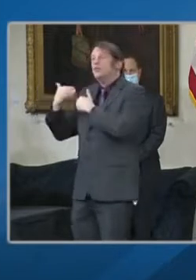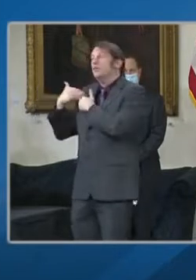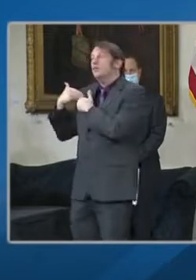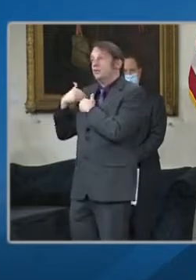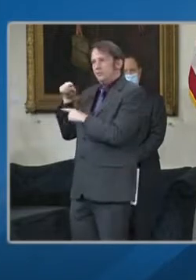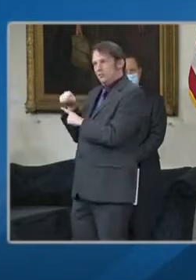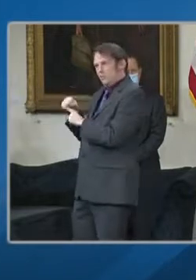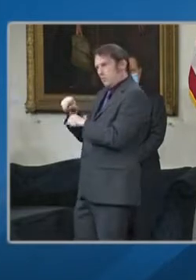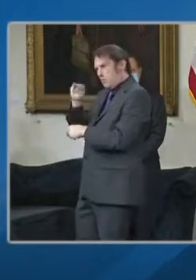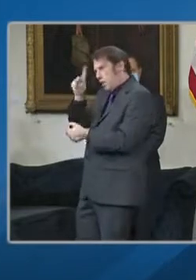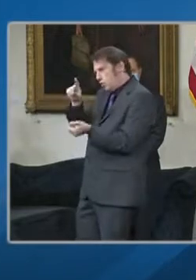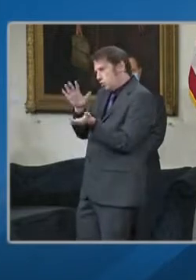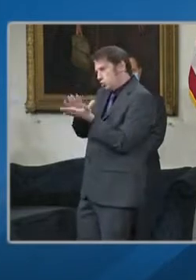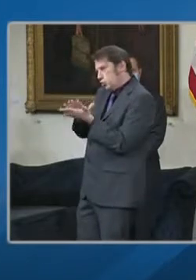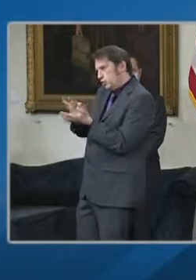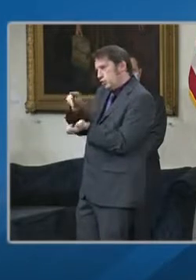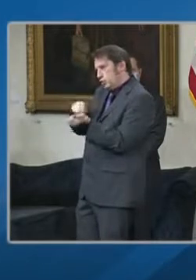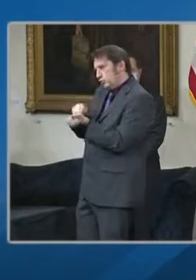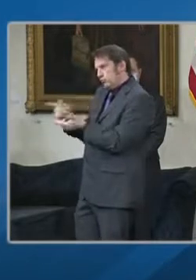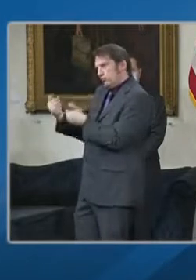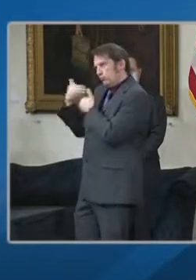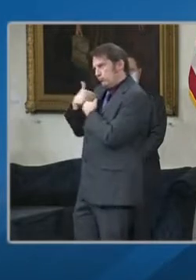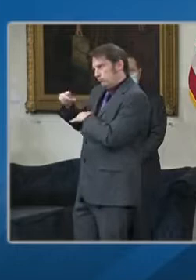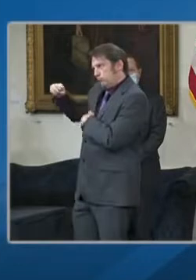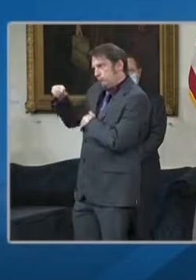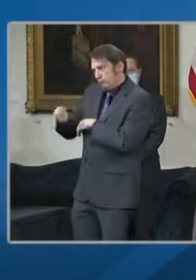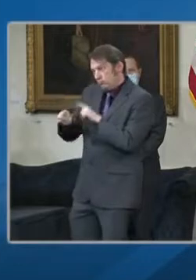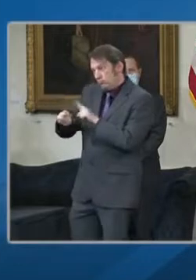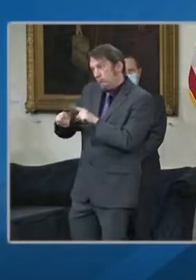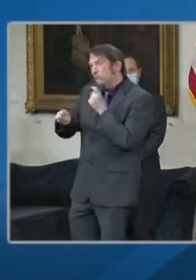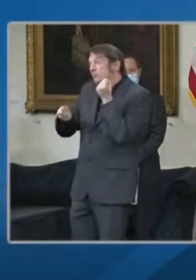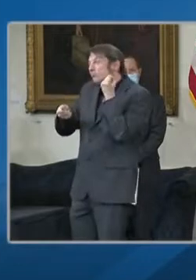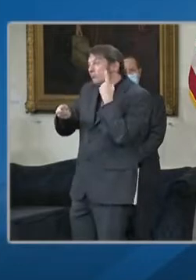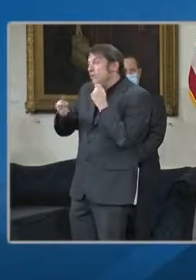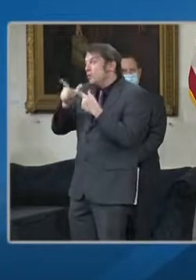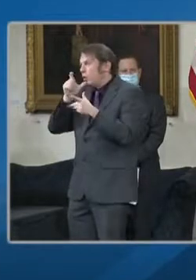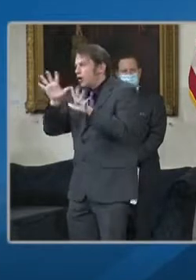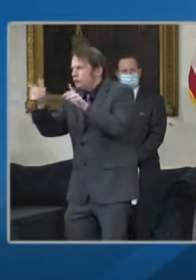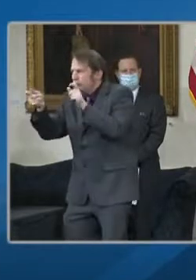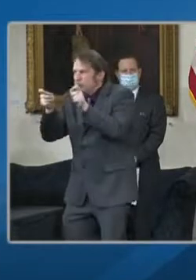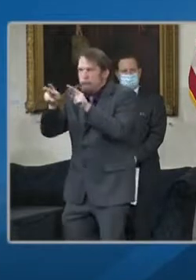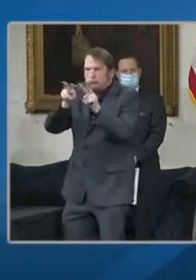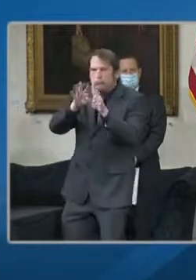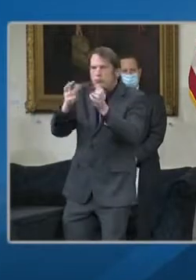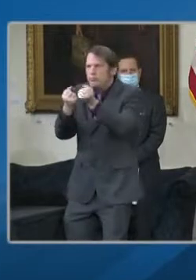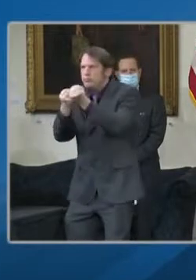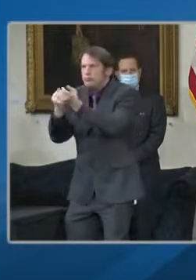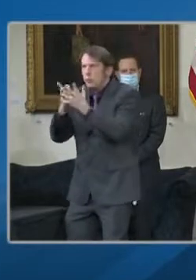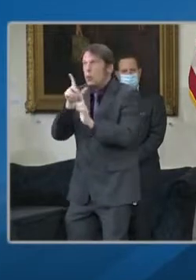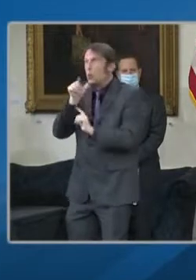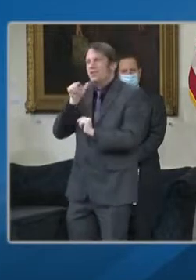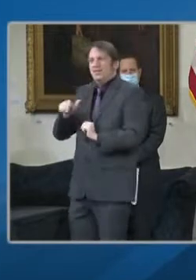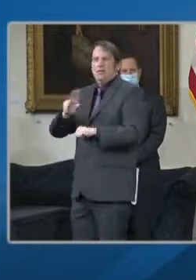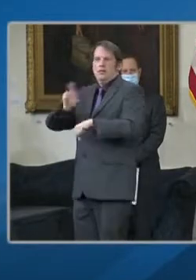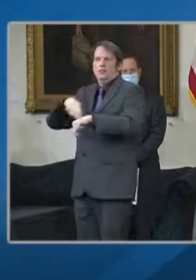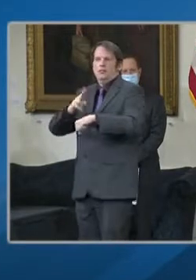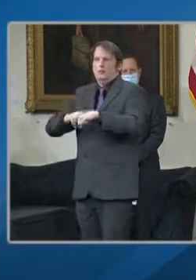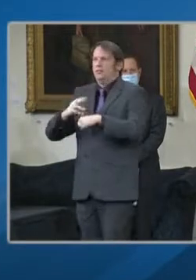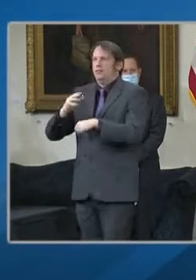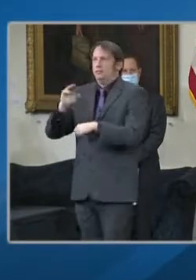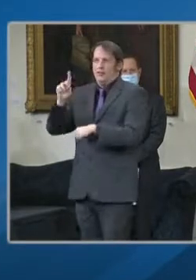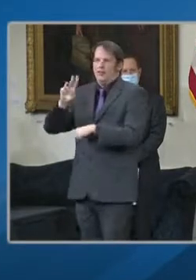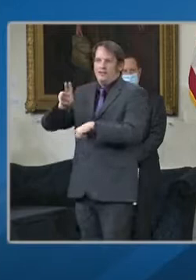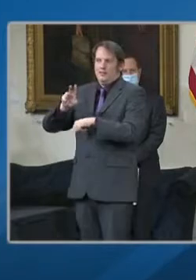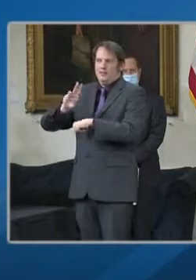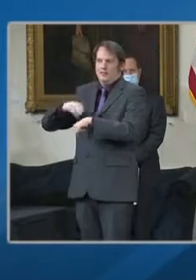units will be deployed and staffed by the Maryland National Guard. And I'm looking forward to seeing them in action tomorrow with the general